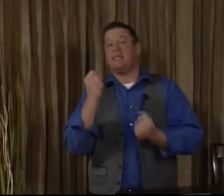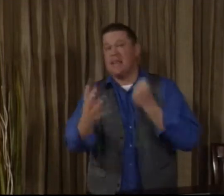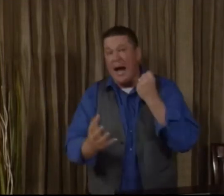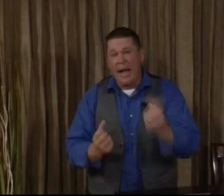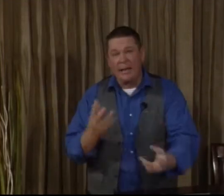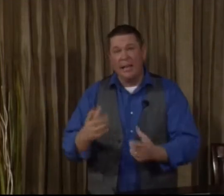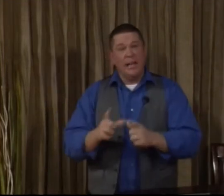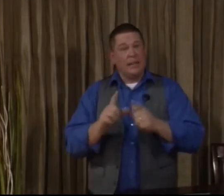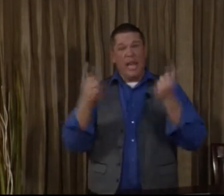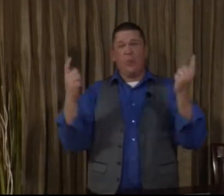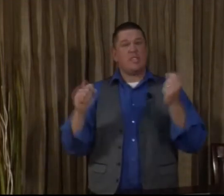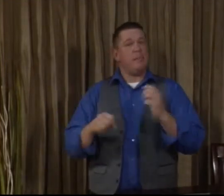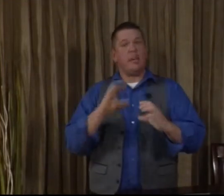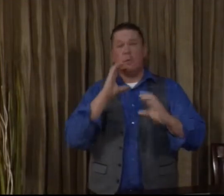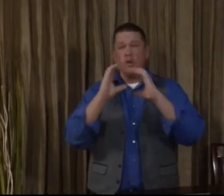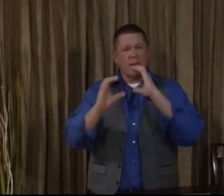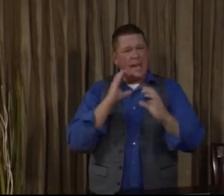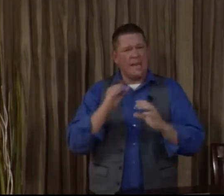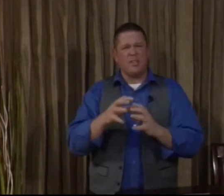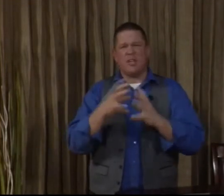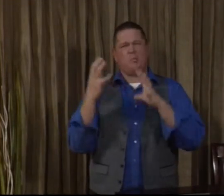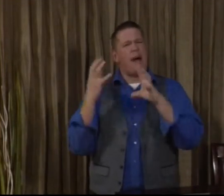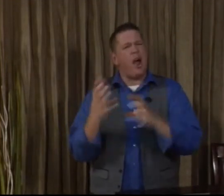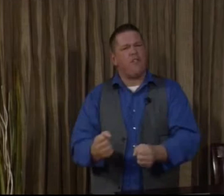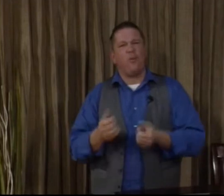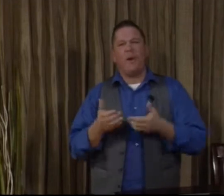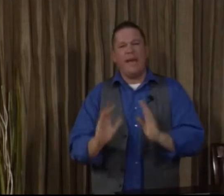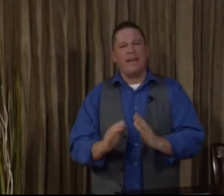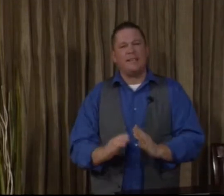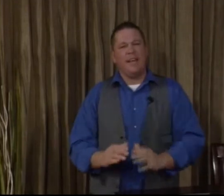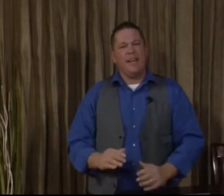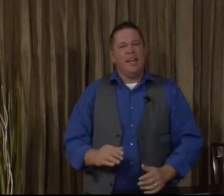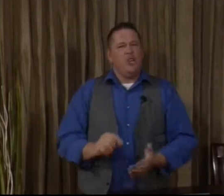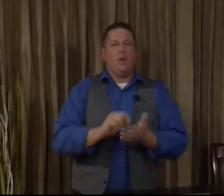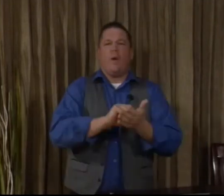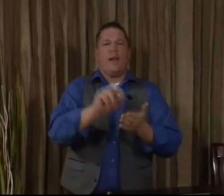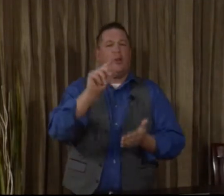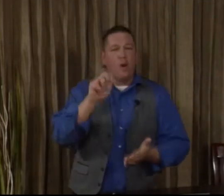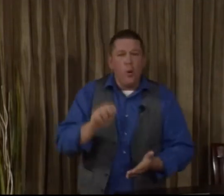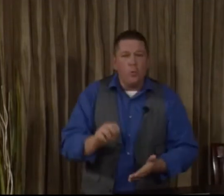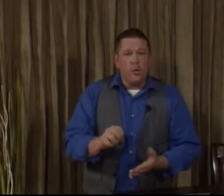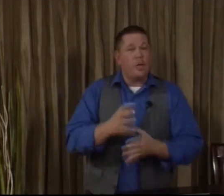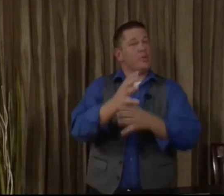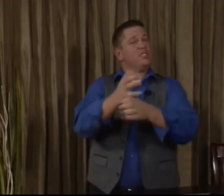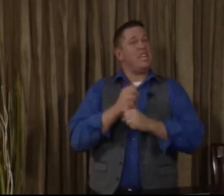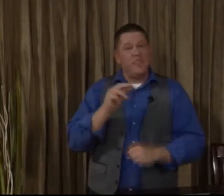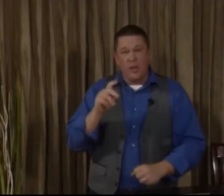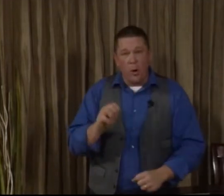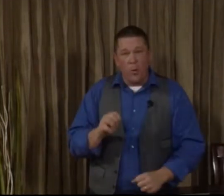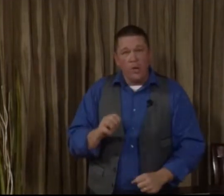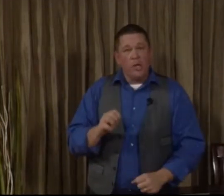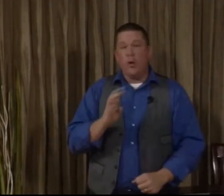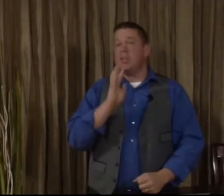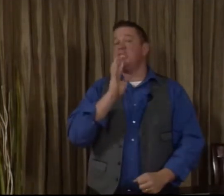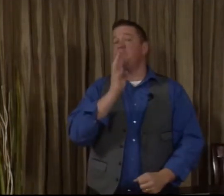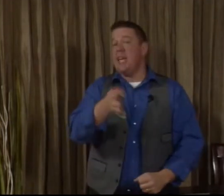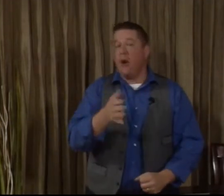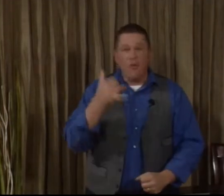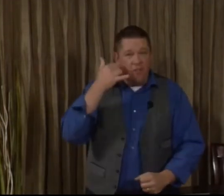signed. Language can be communicated in such powerful ways. You can write a note. You can receive a note. You can speak over the